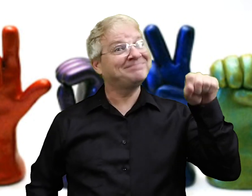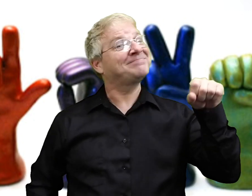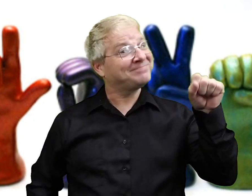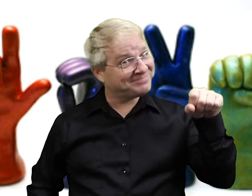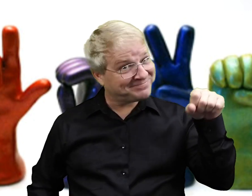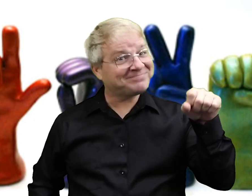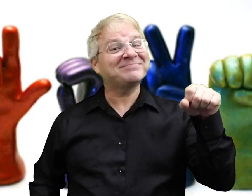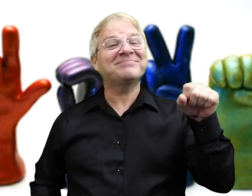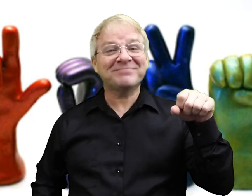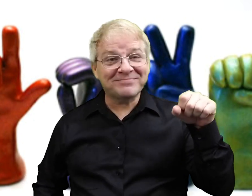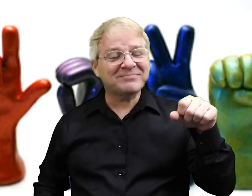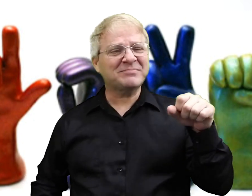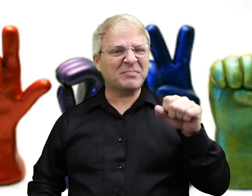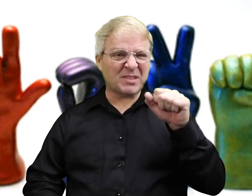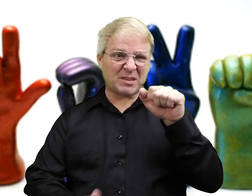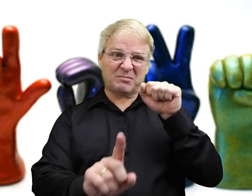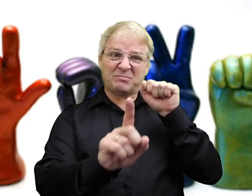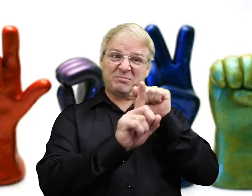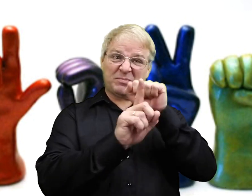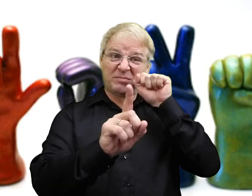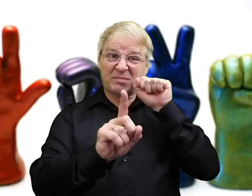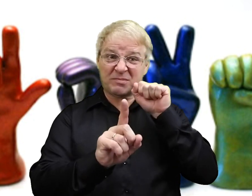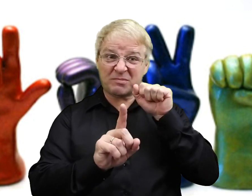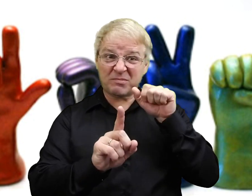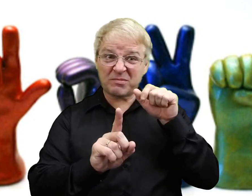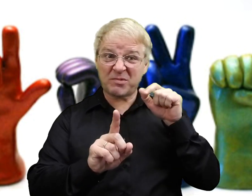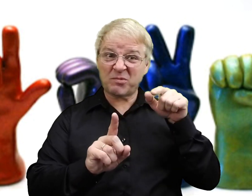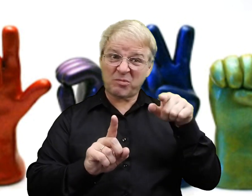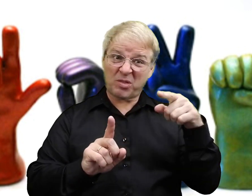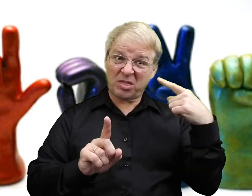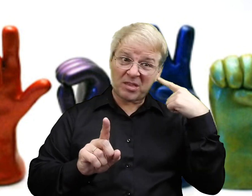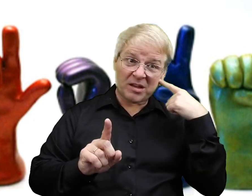And you just nod like you understand what's going on. Do you think you're fooling them?